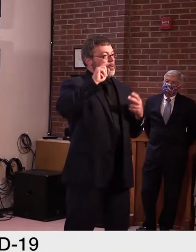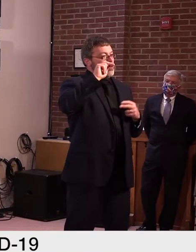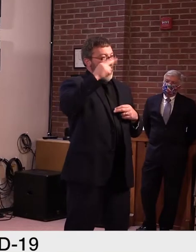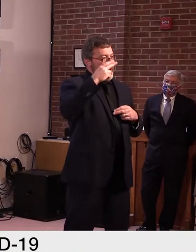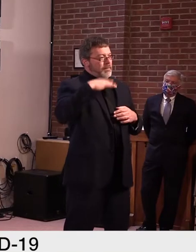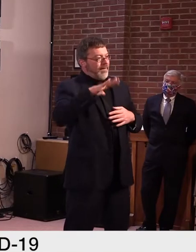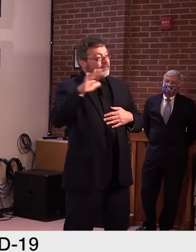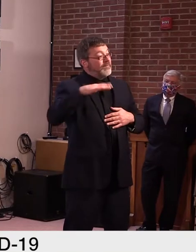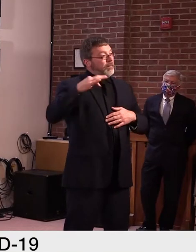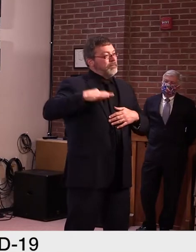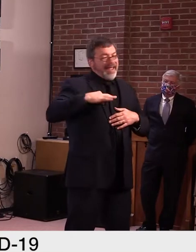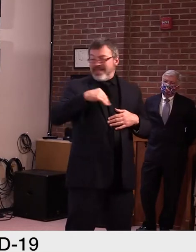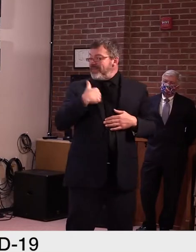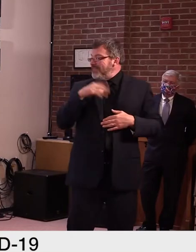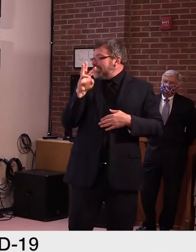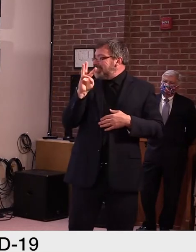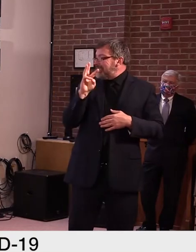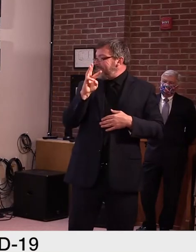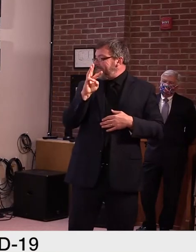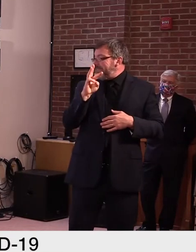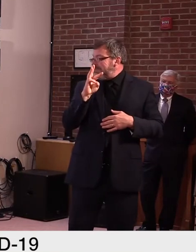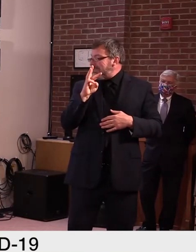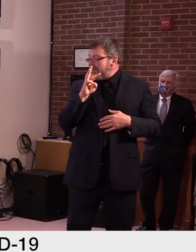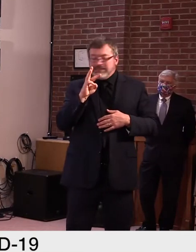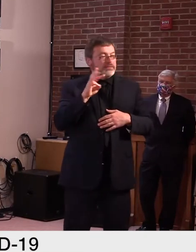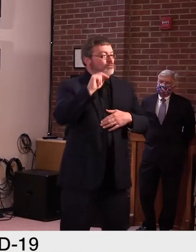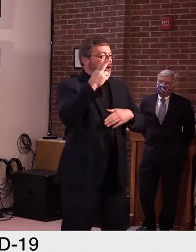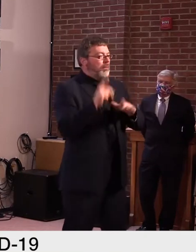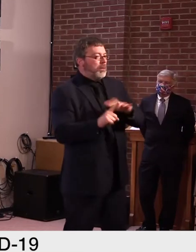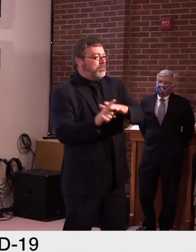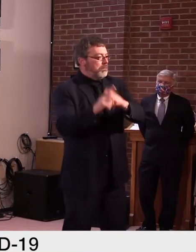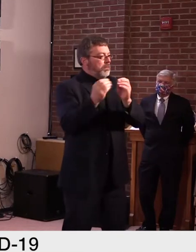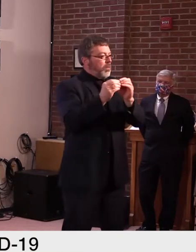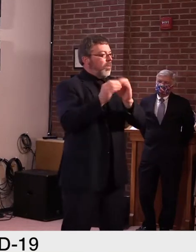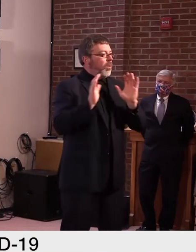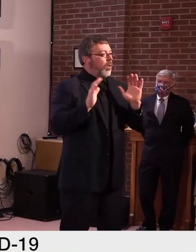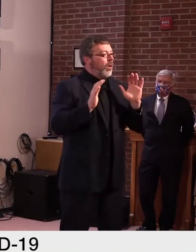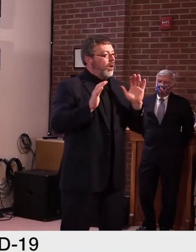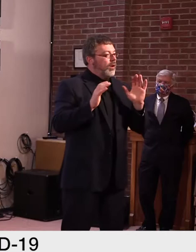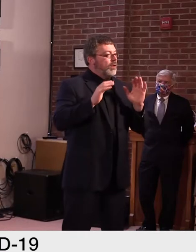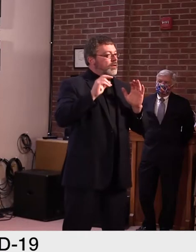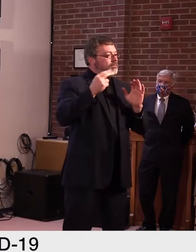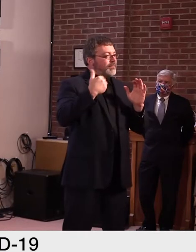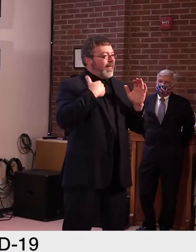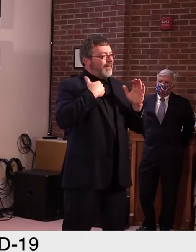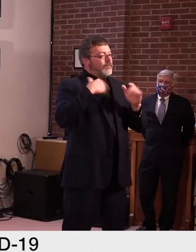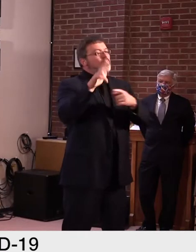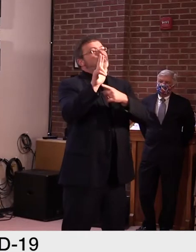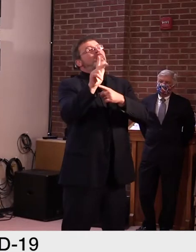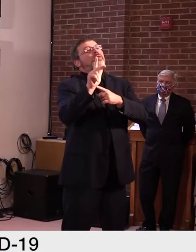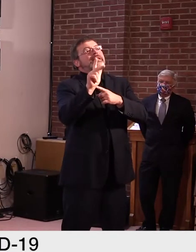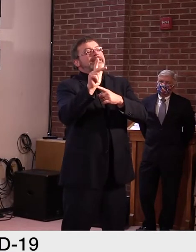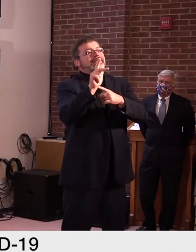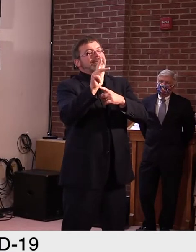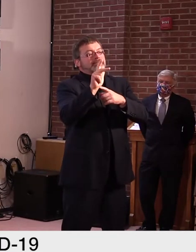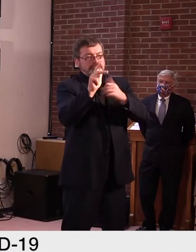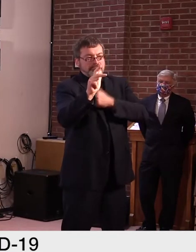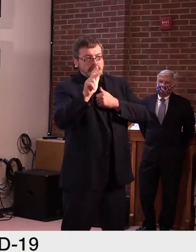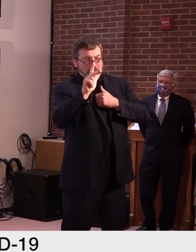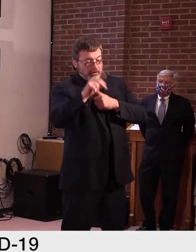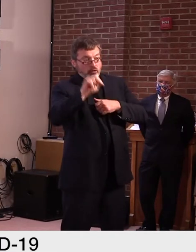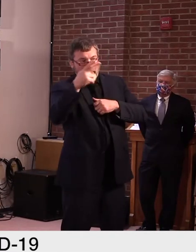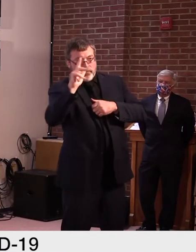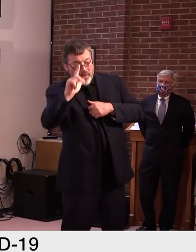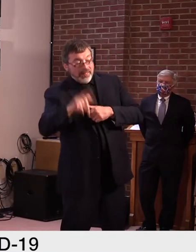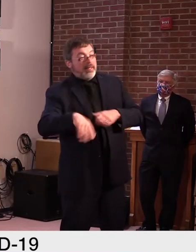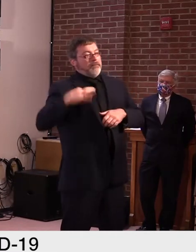then those impacting four different institutions. And New Hampshire currently reporting 23 cases through their K through 12 system, impacting